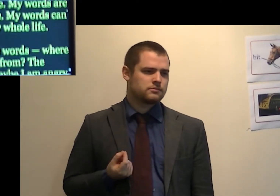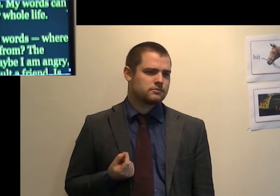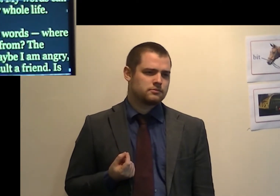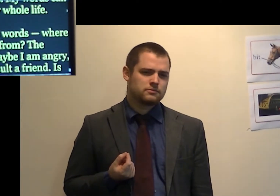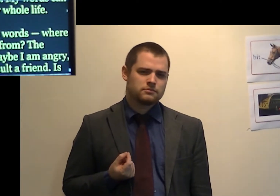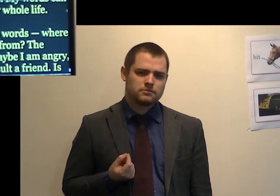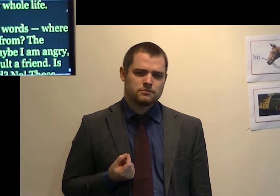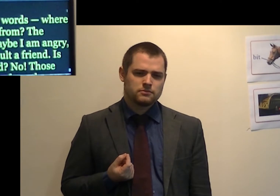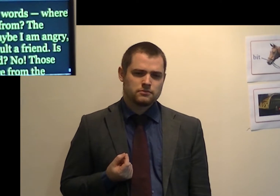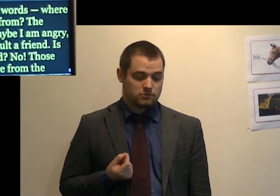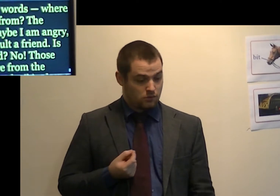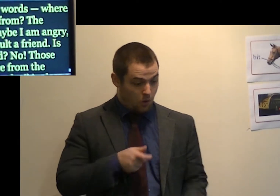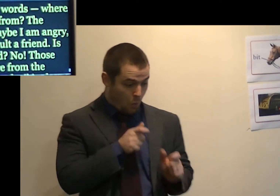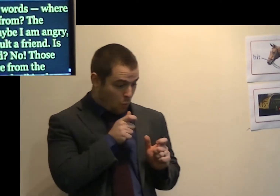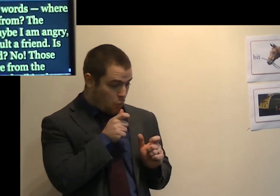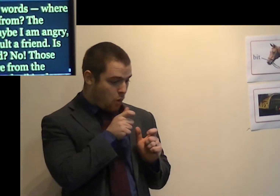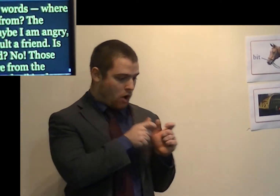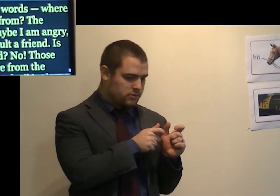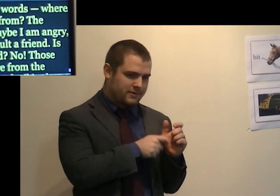Negative words, where are they from?